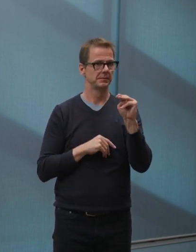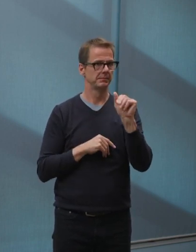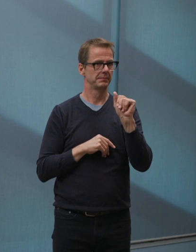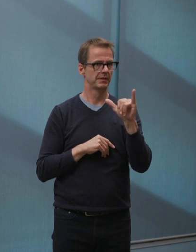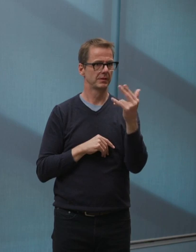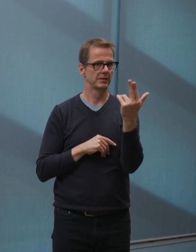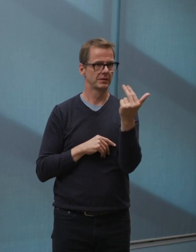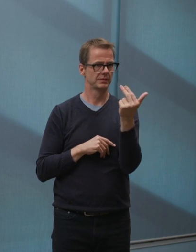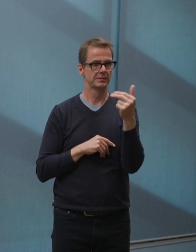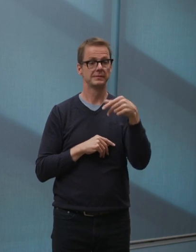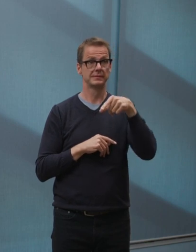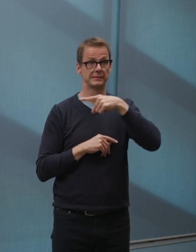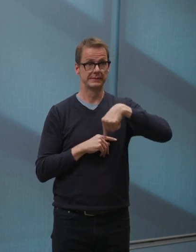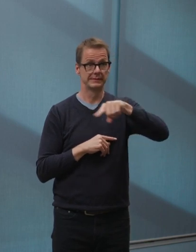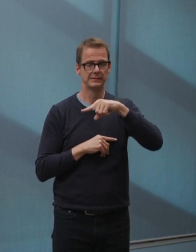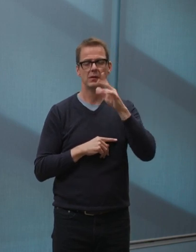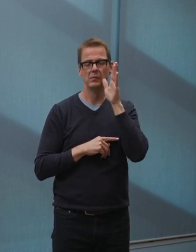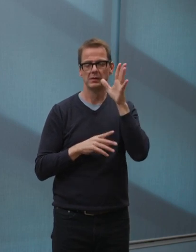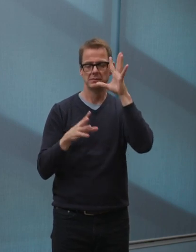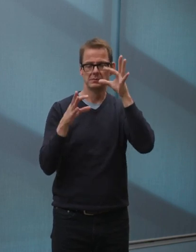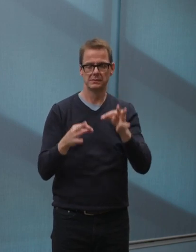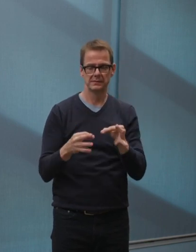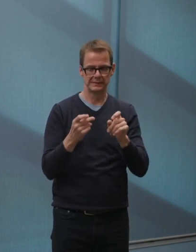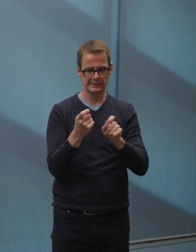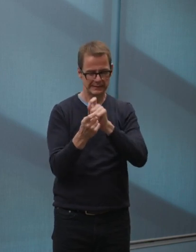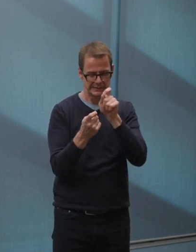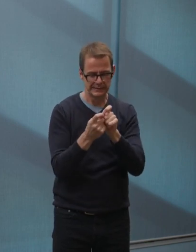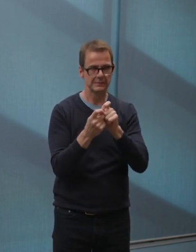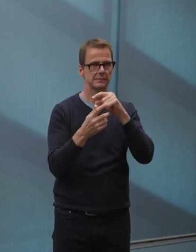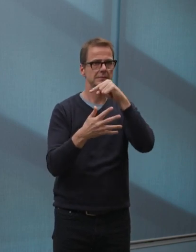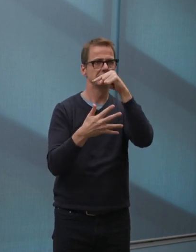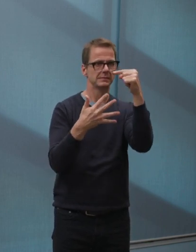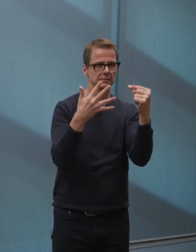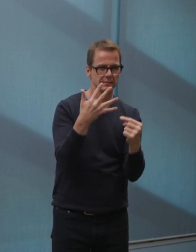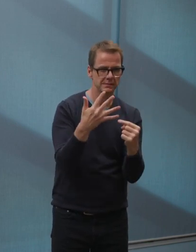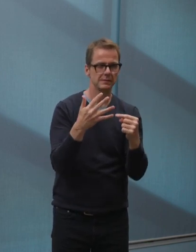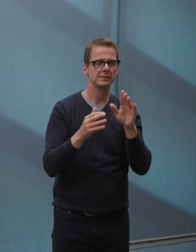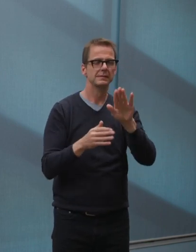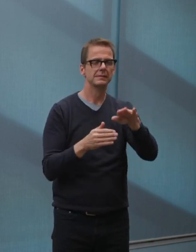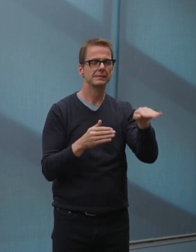Open, watch, evaluate, and recalibrate.